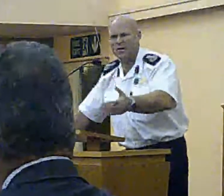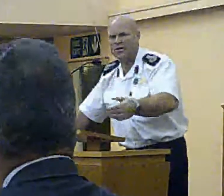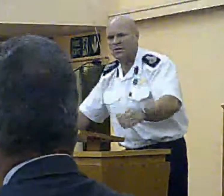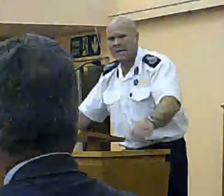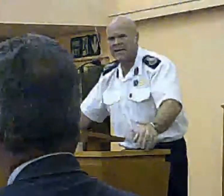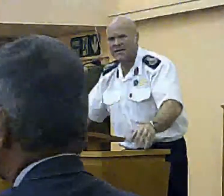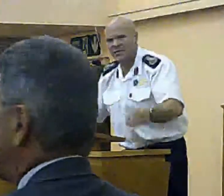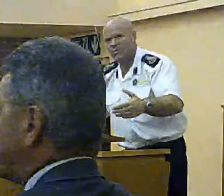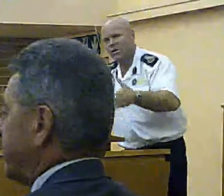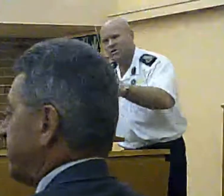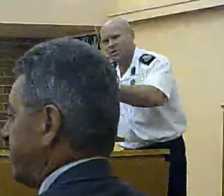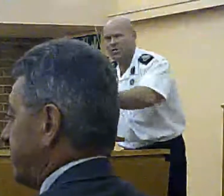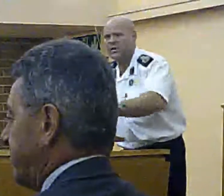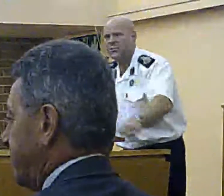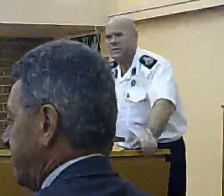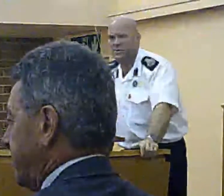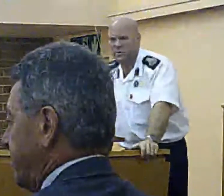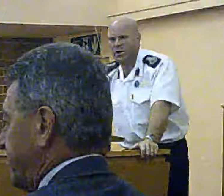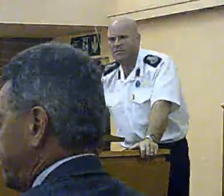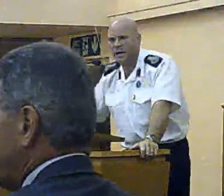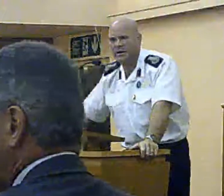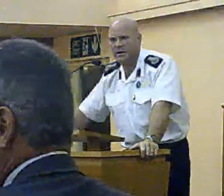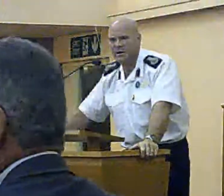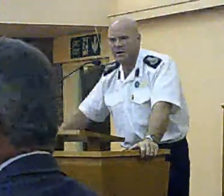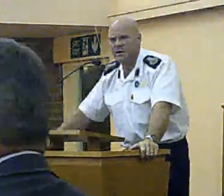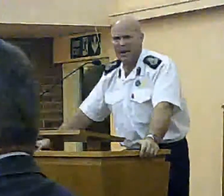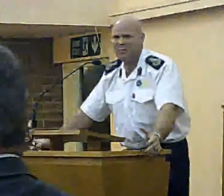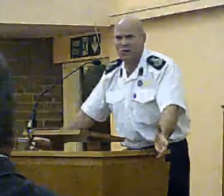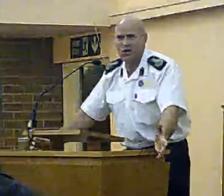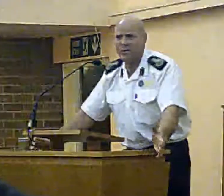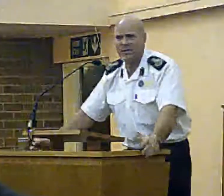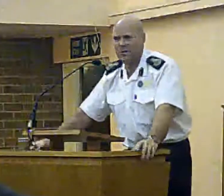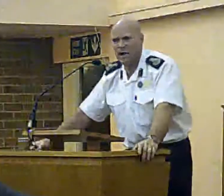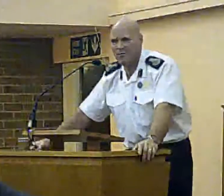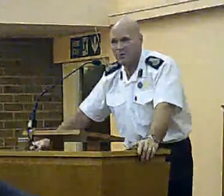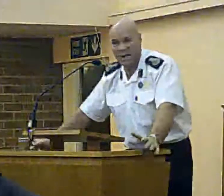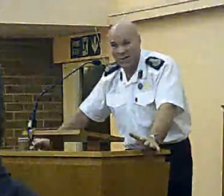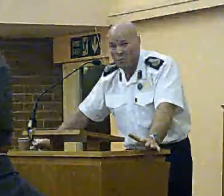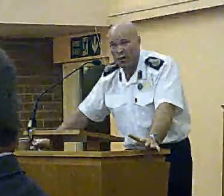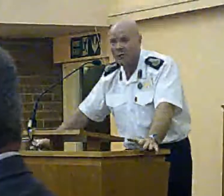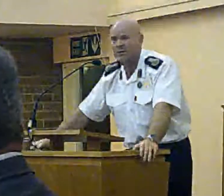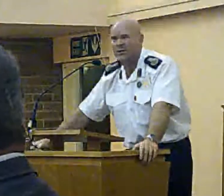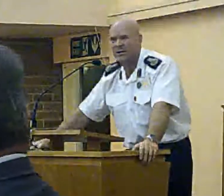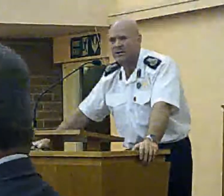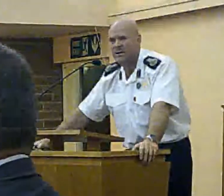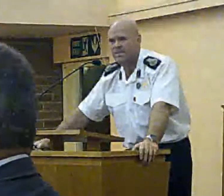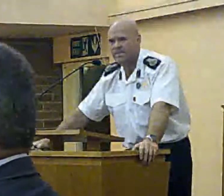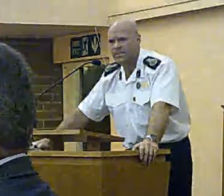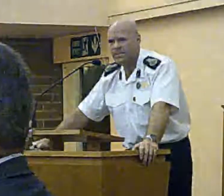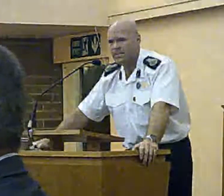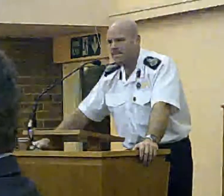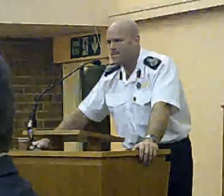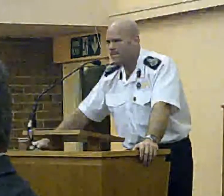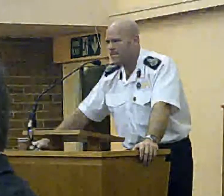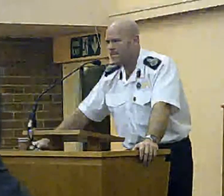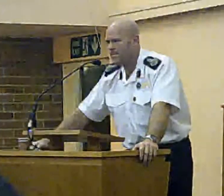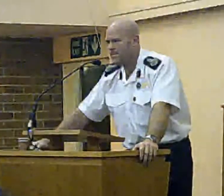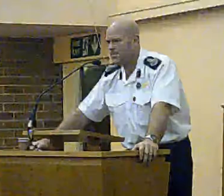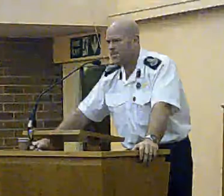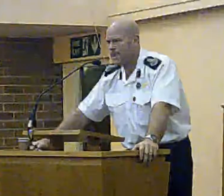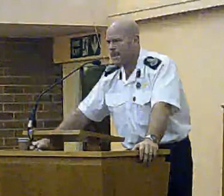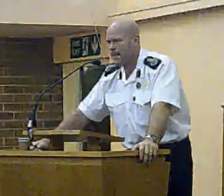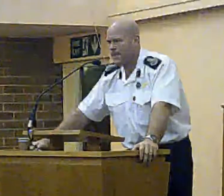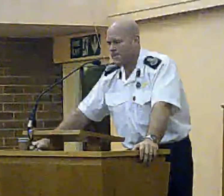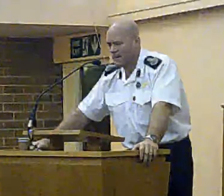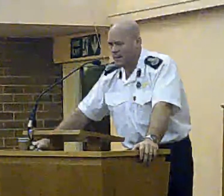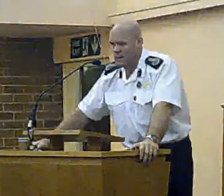of consultation, a job in which people could object. I'd assume that's what happens. I don't know as the answer. We don't have a lot of faith in